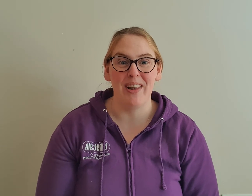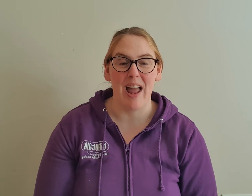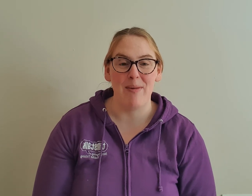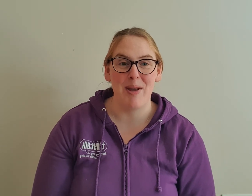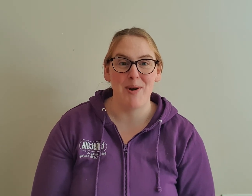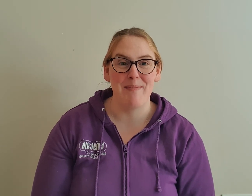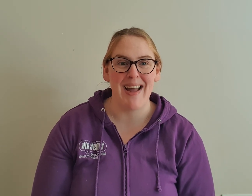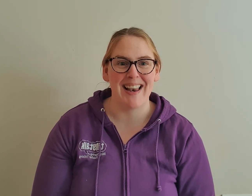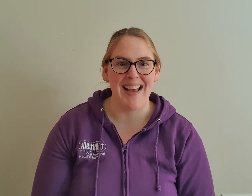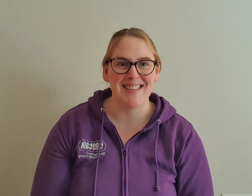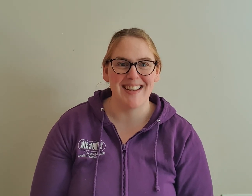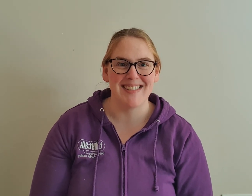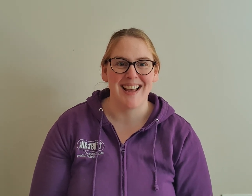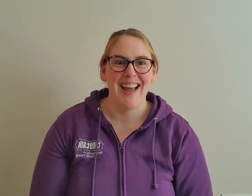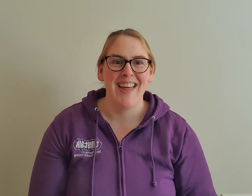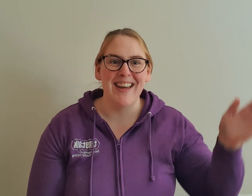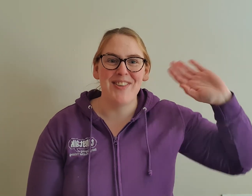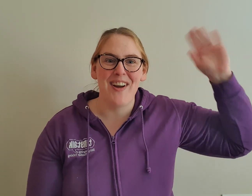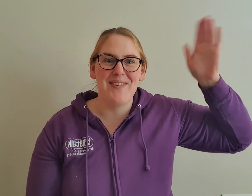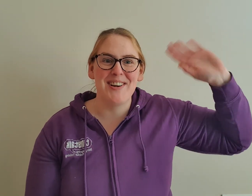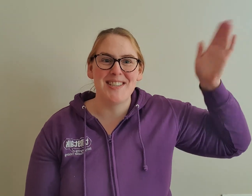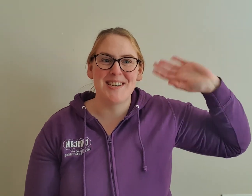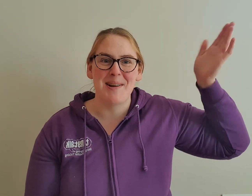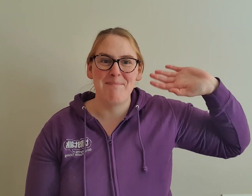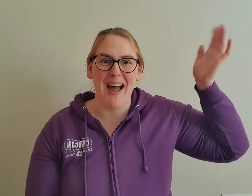in one of my classes. Thanks very much, bye!